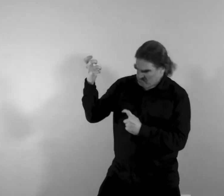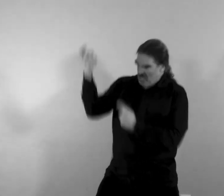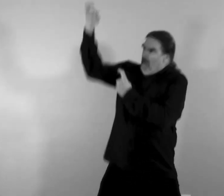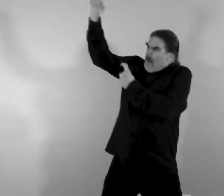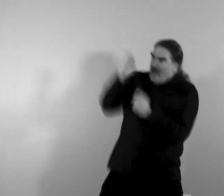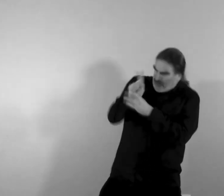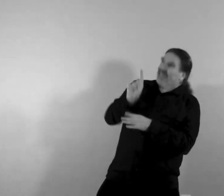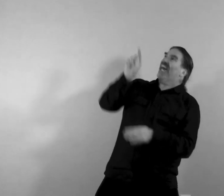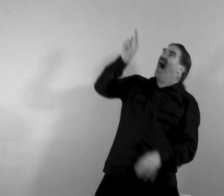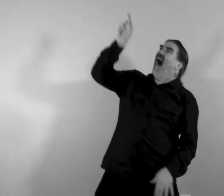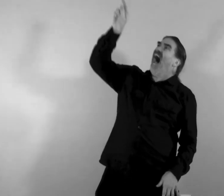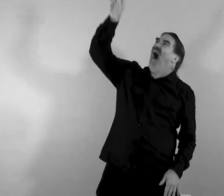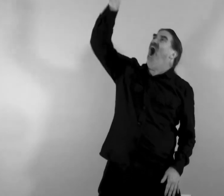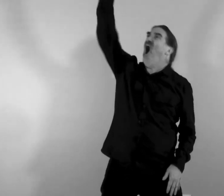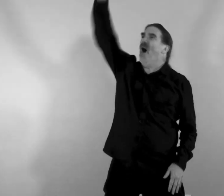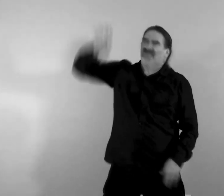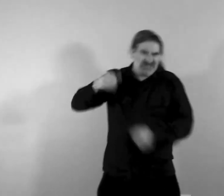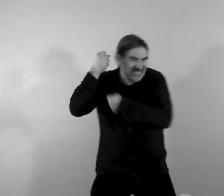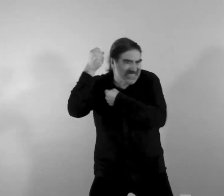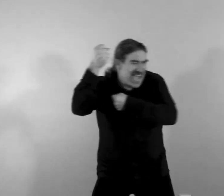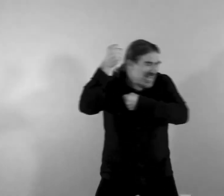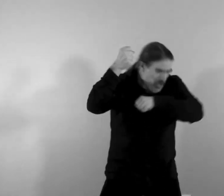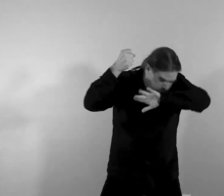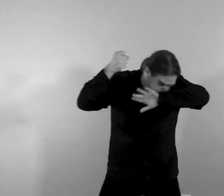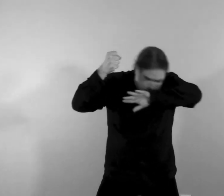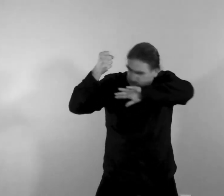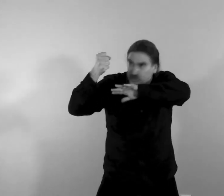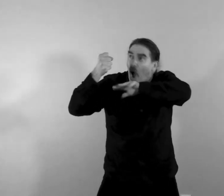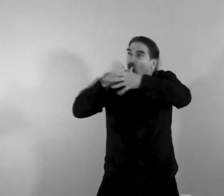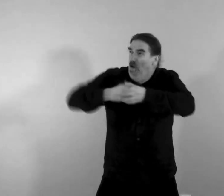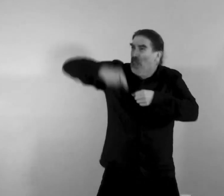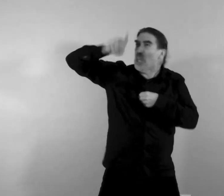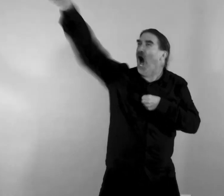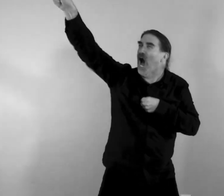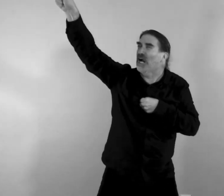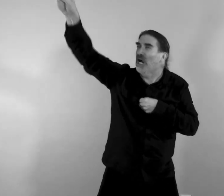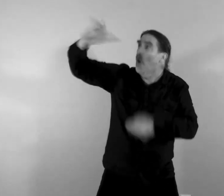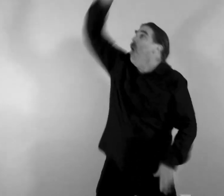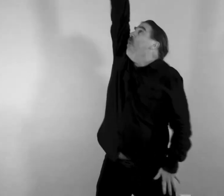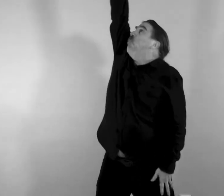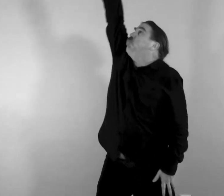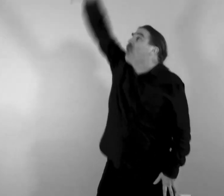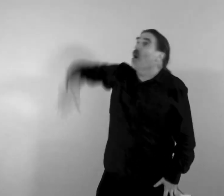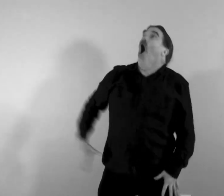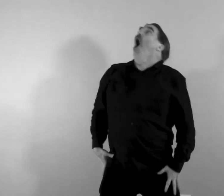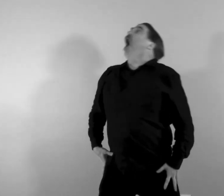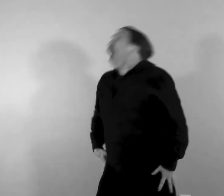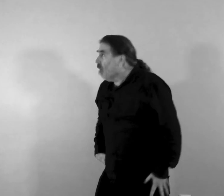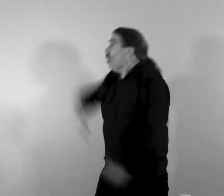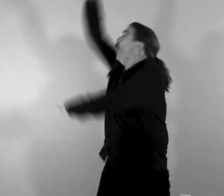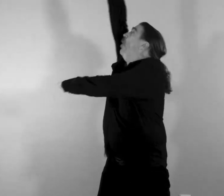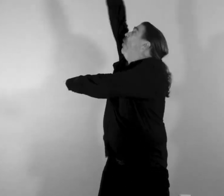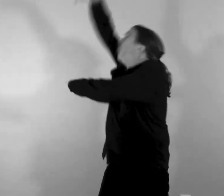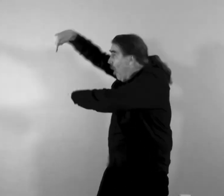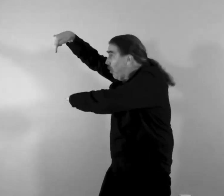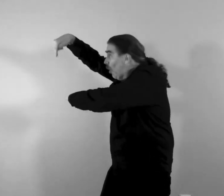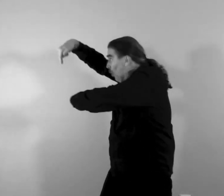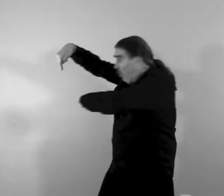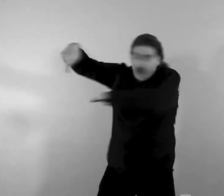a projectile a protester sees it coming coming down